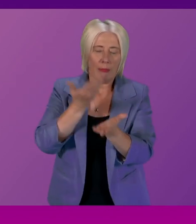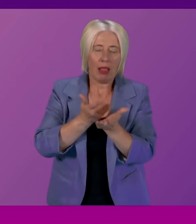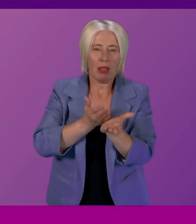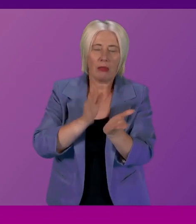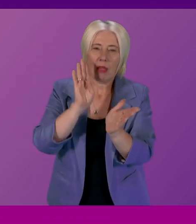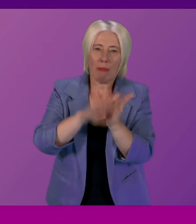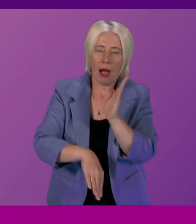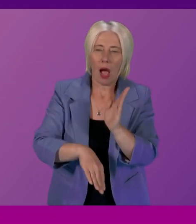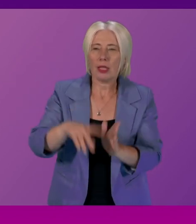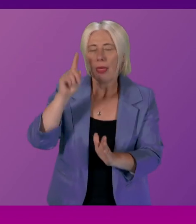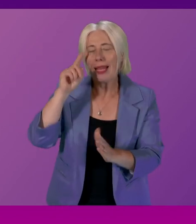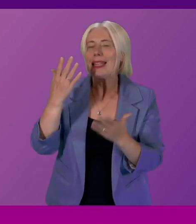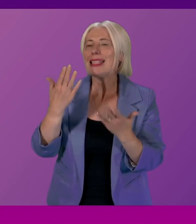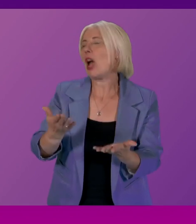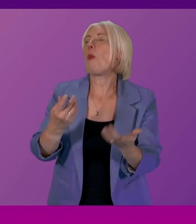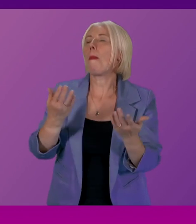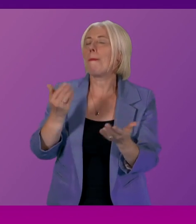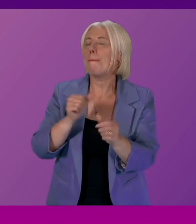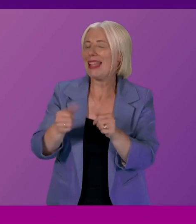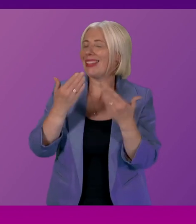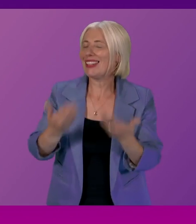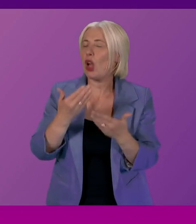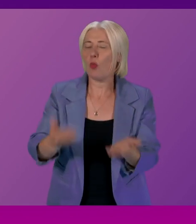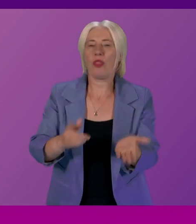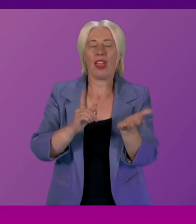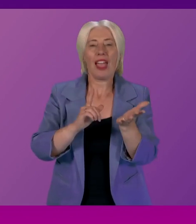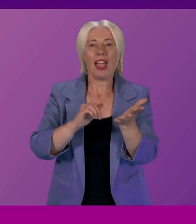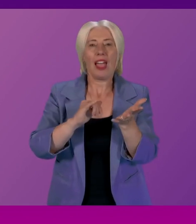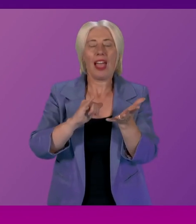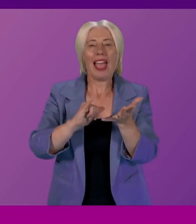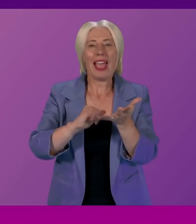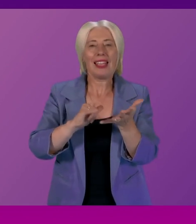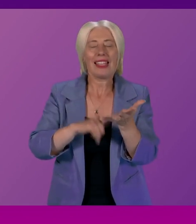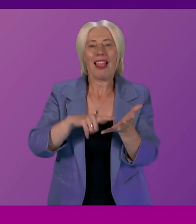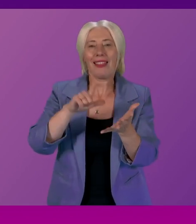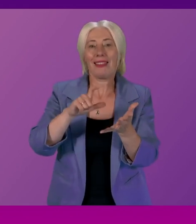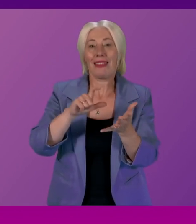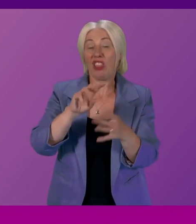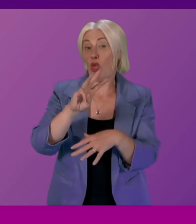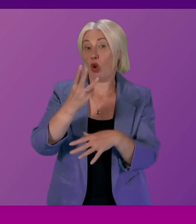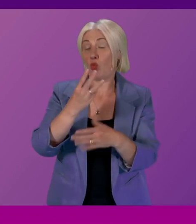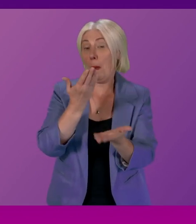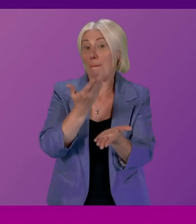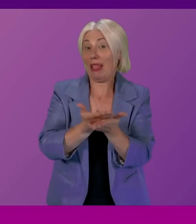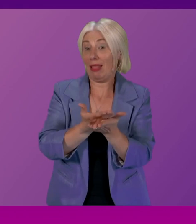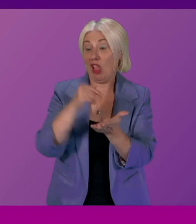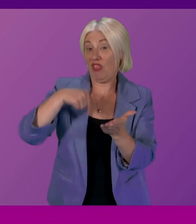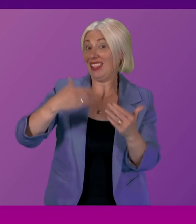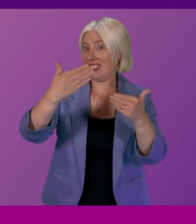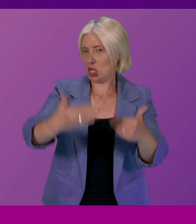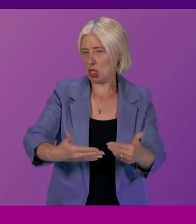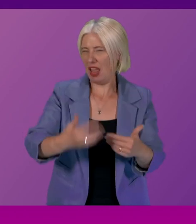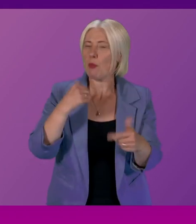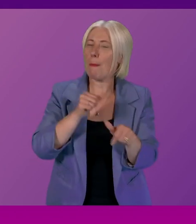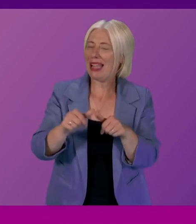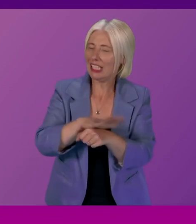a better place this will be the third SLC bill to be introduced to Parliament this session in terms of